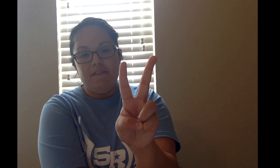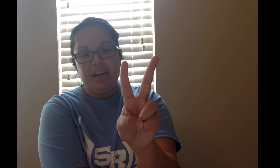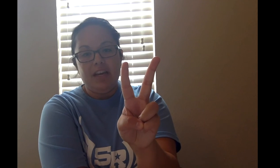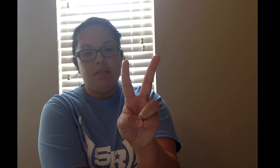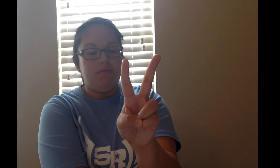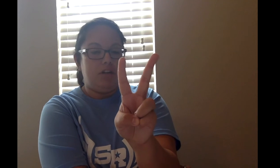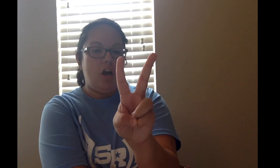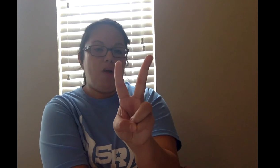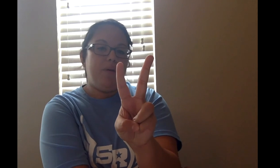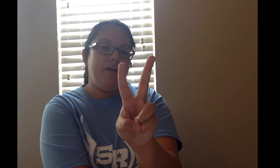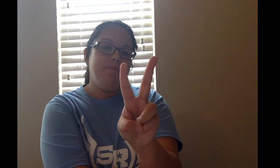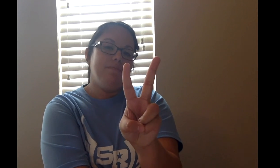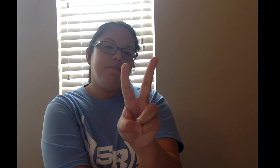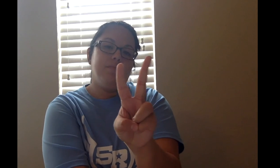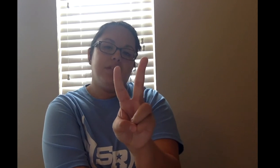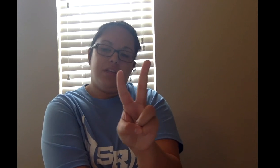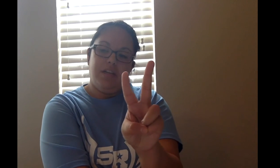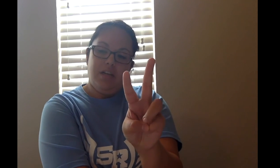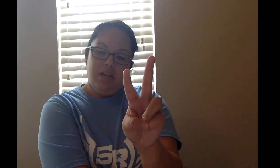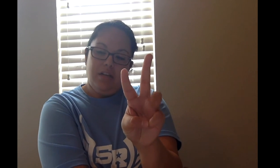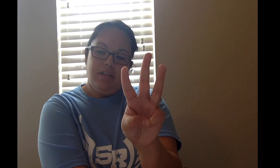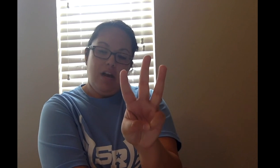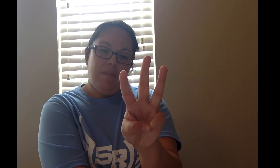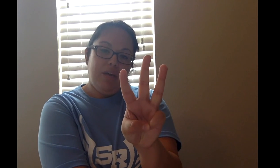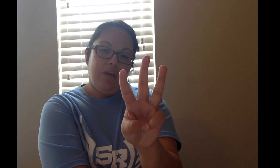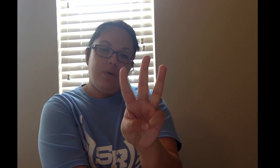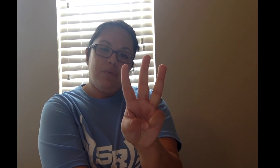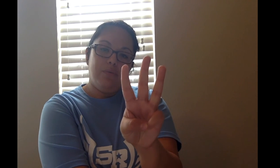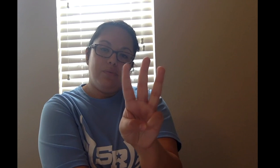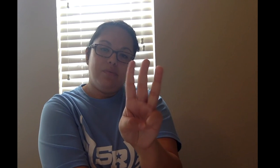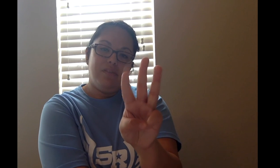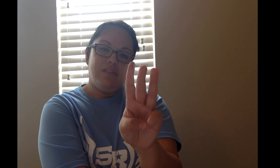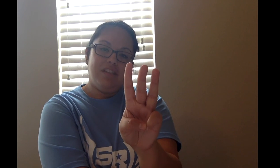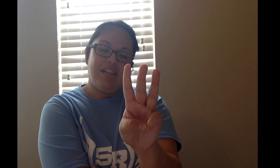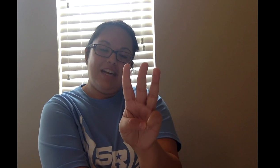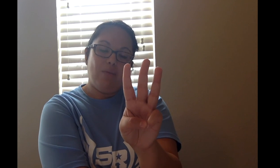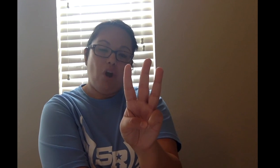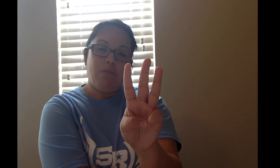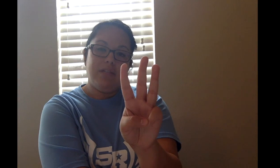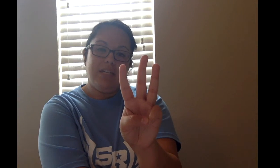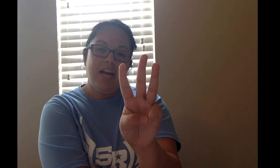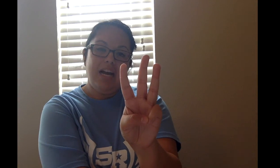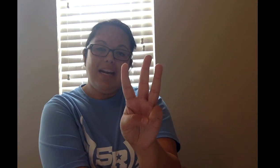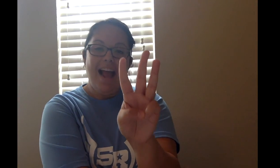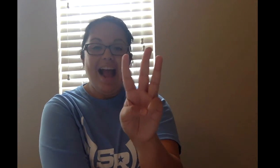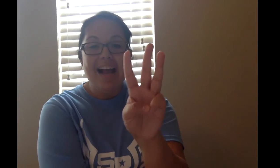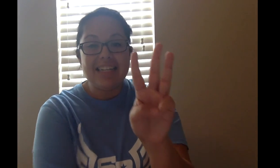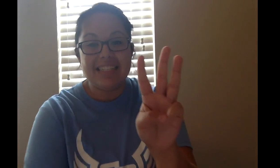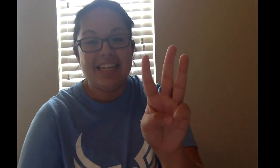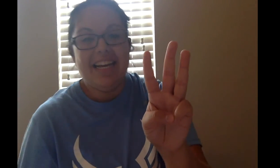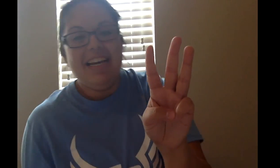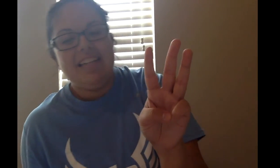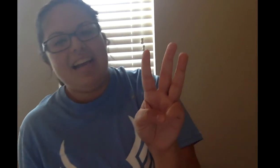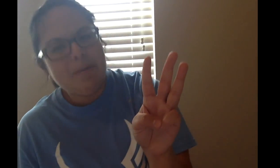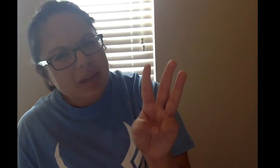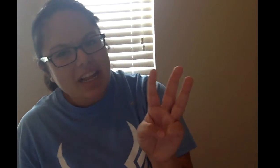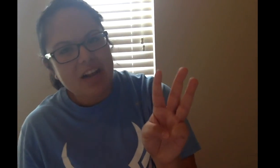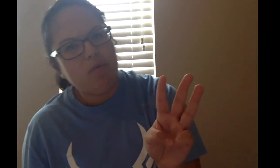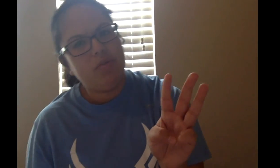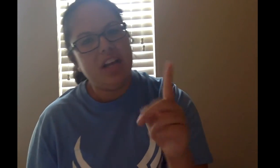V, we're going to open them, W, good, we're almost done, X, it's going to be like, think